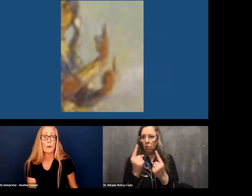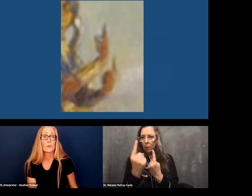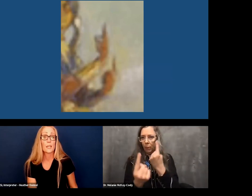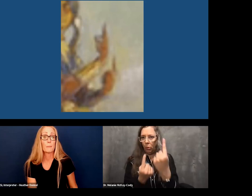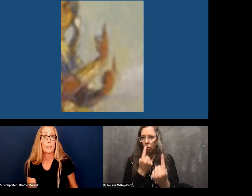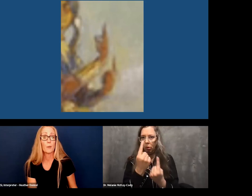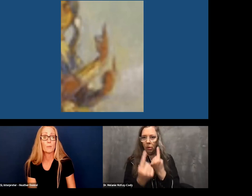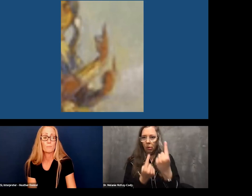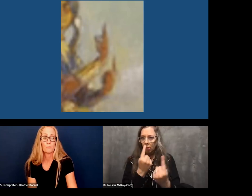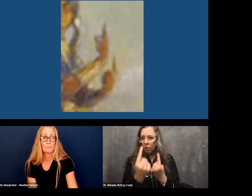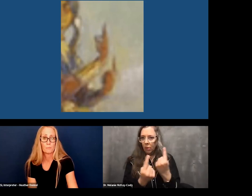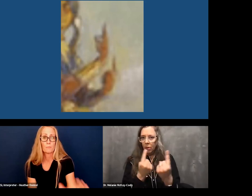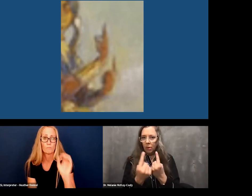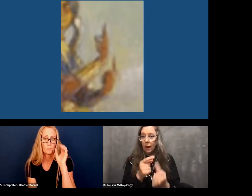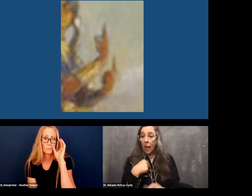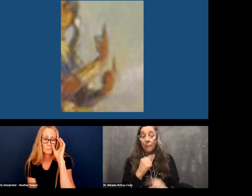This is representing people.